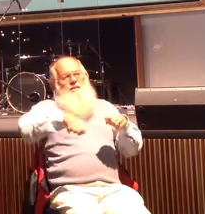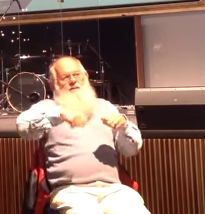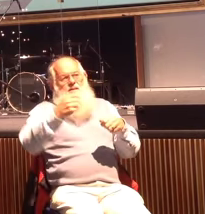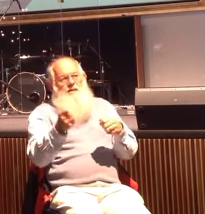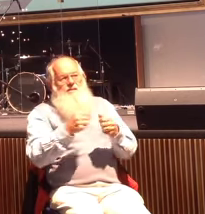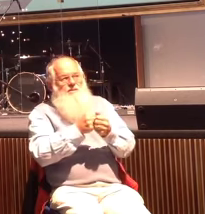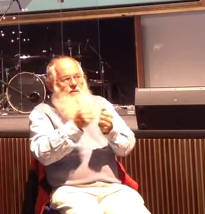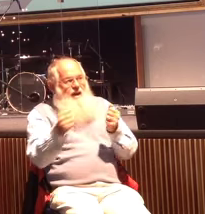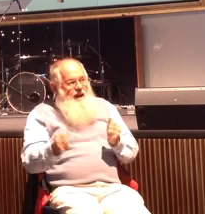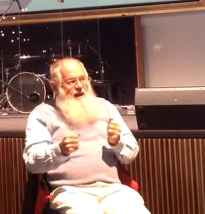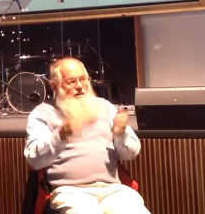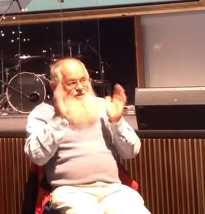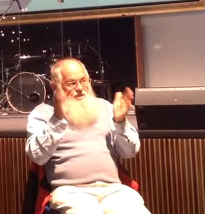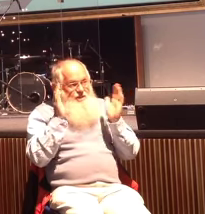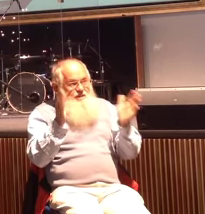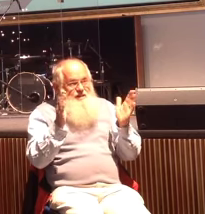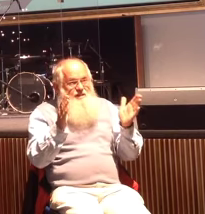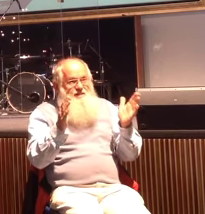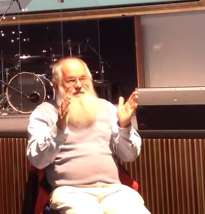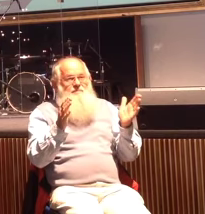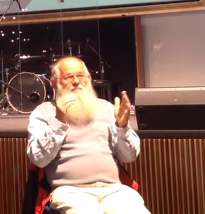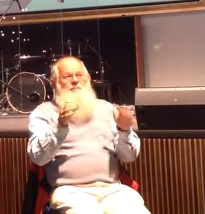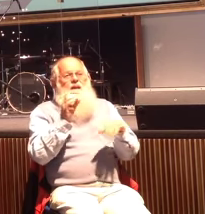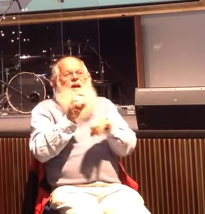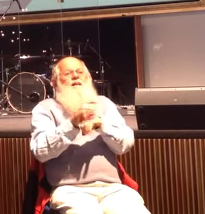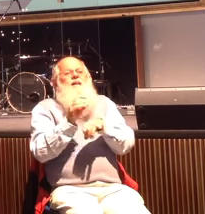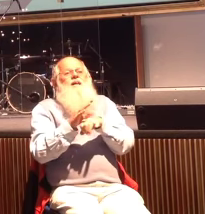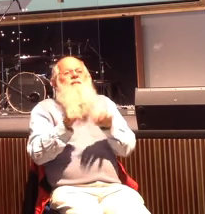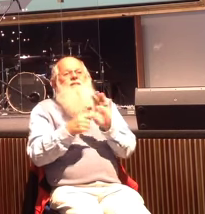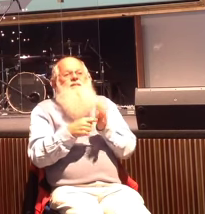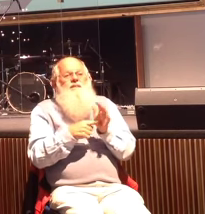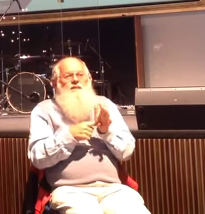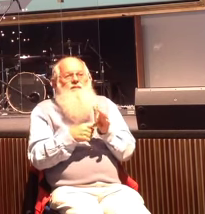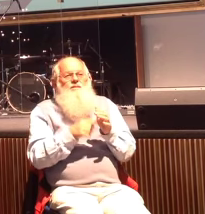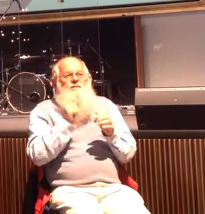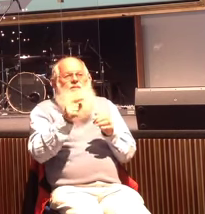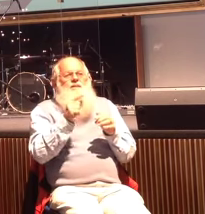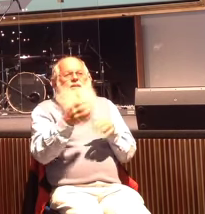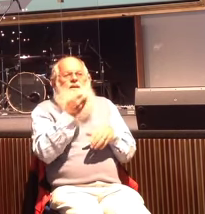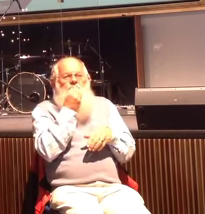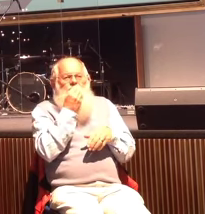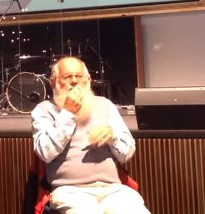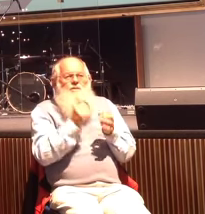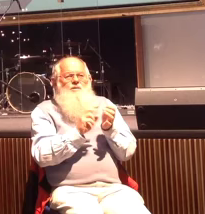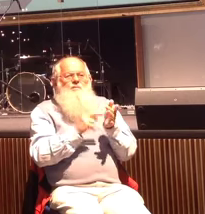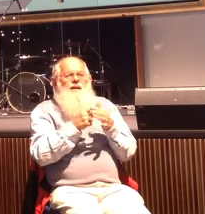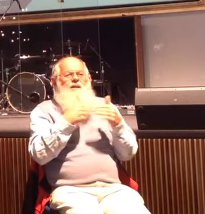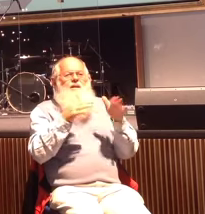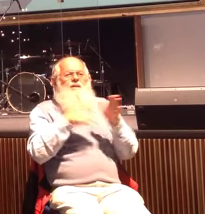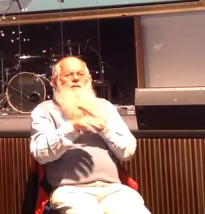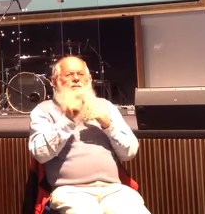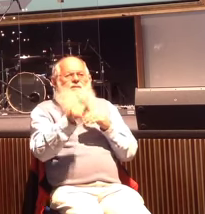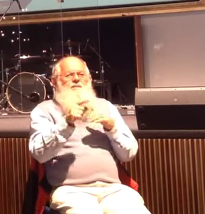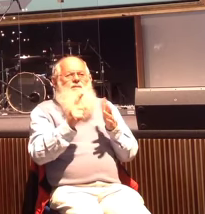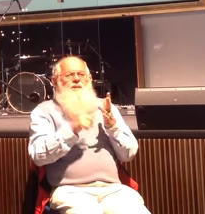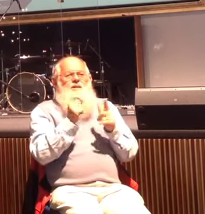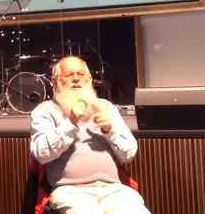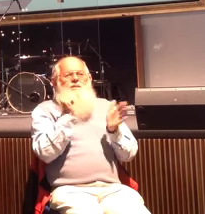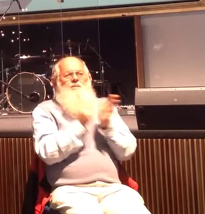just put doors in. There is a counselling centre there already. There is a food bank going in there. There is an op shop. We have the ability